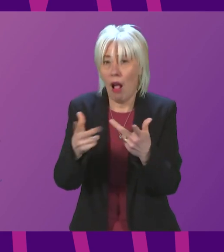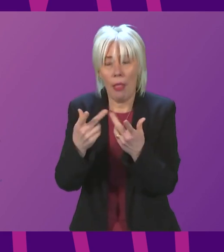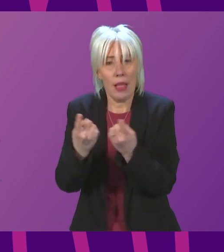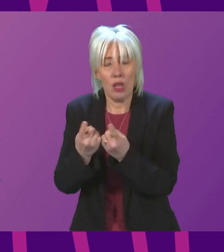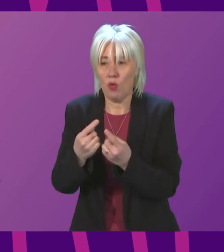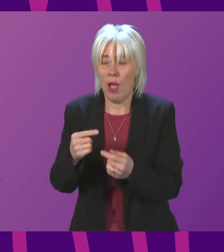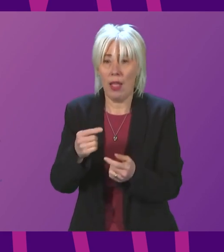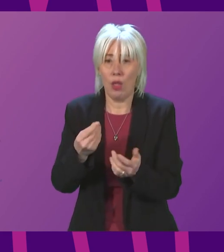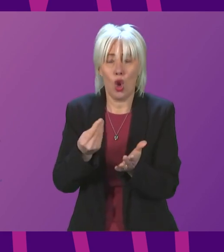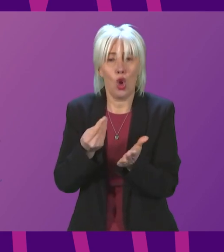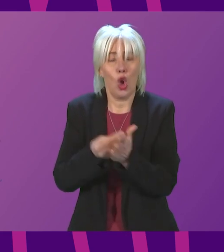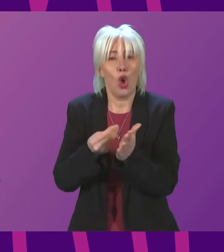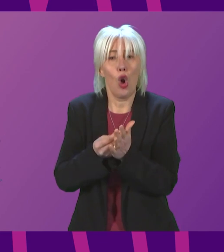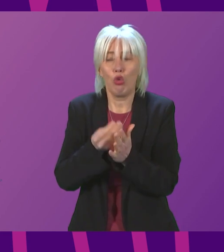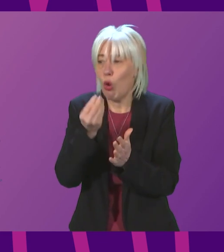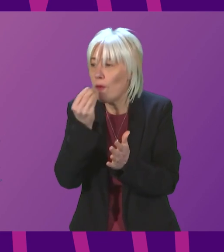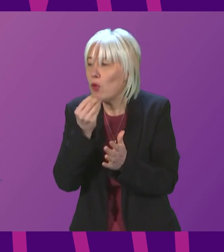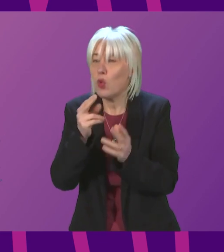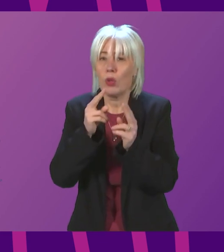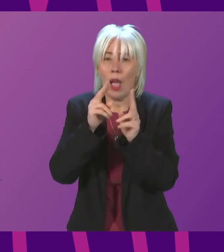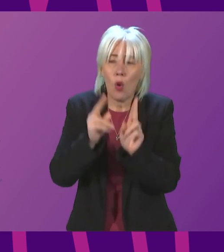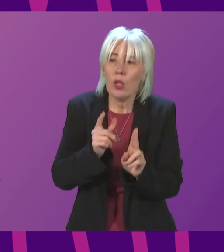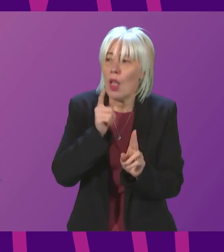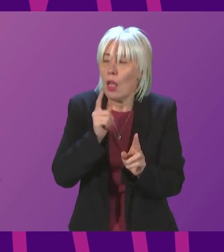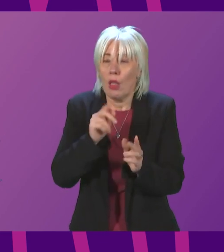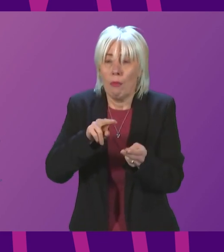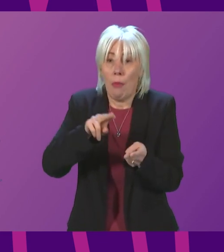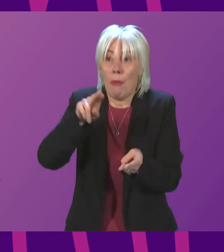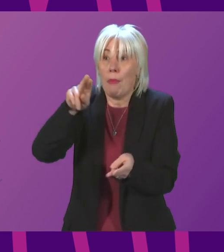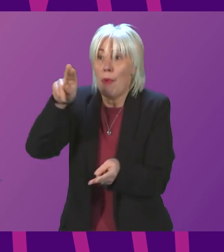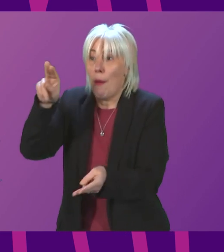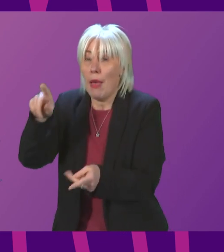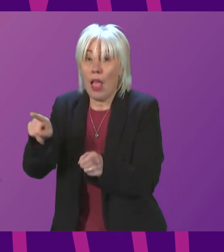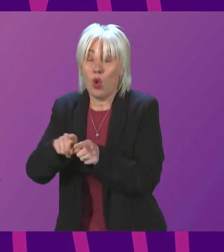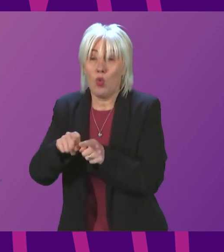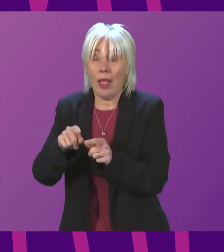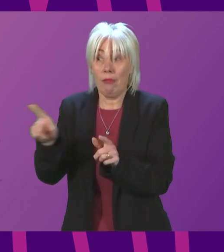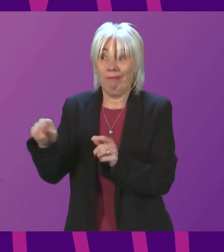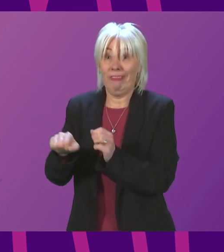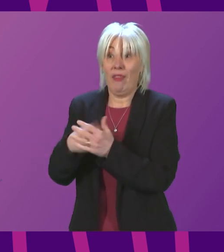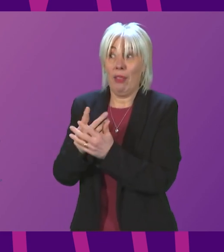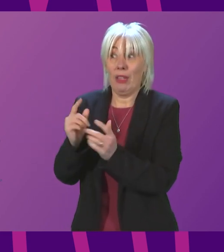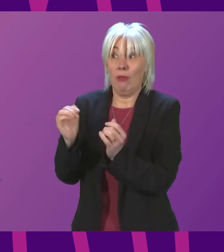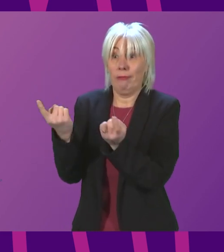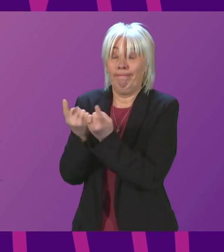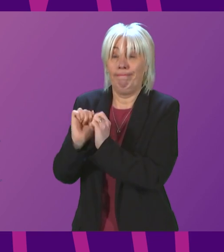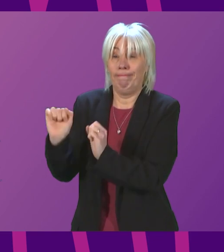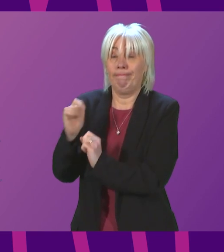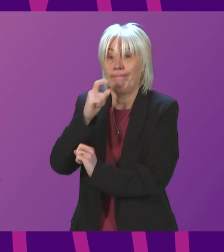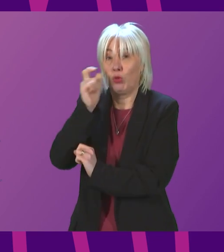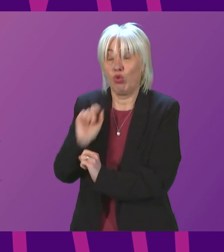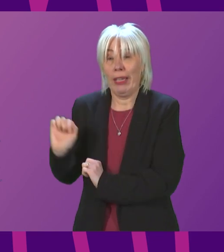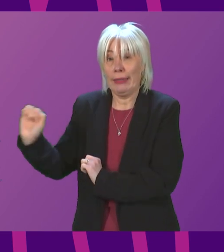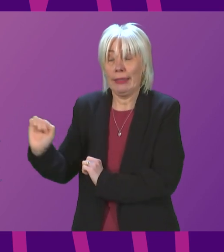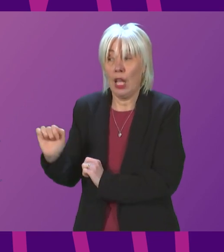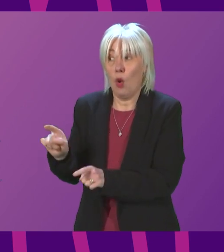cost of living something that may be exacerbated by developments in Ukraine and there is undoubtedly much more action that we need to